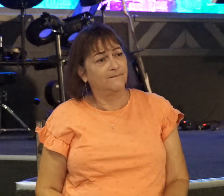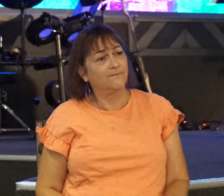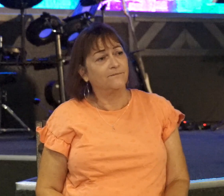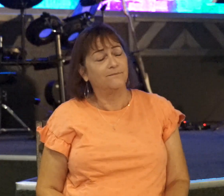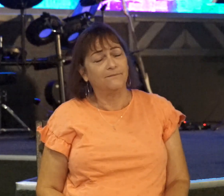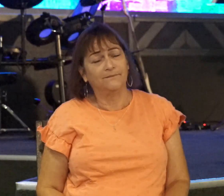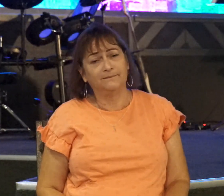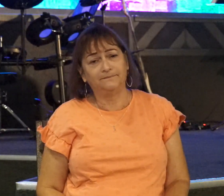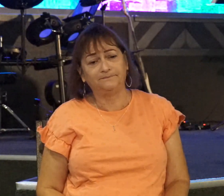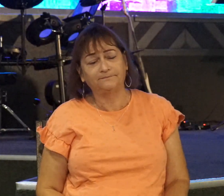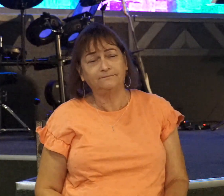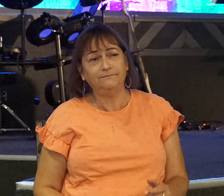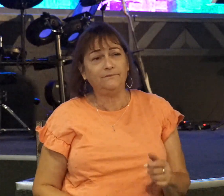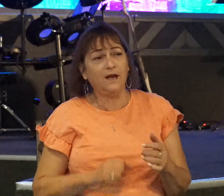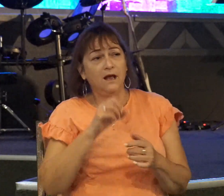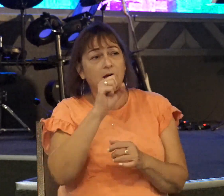But how is Saul treating his men?